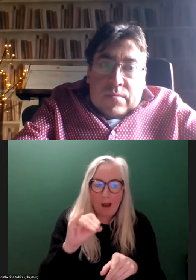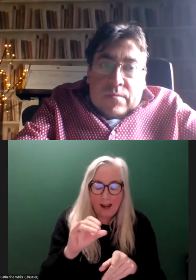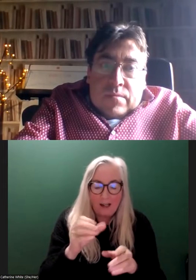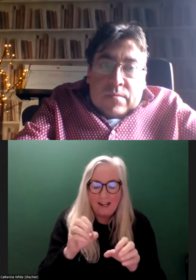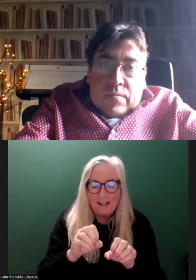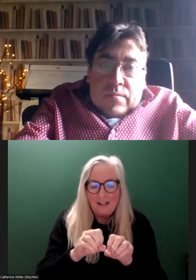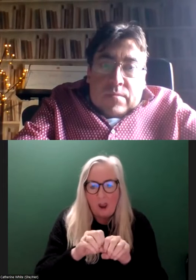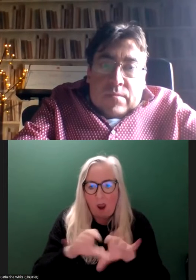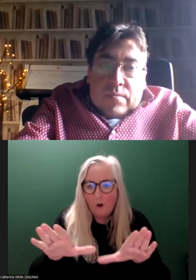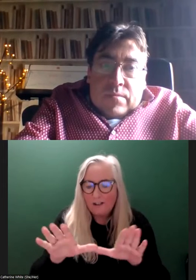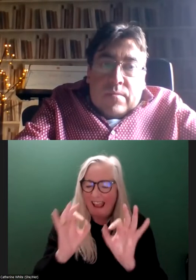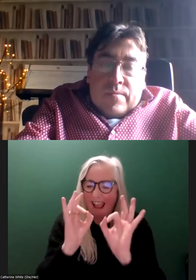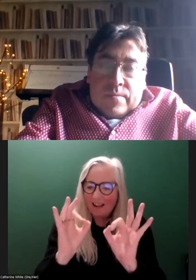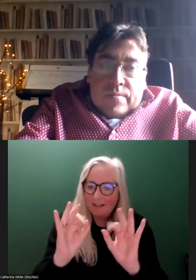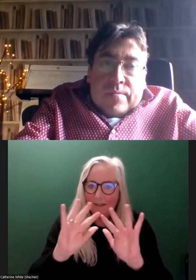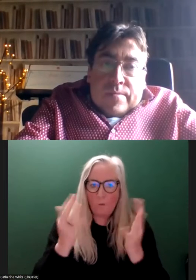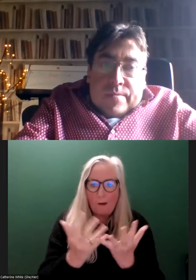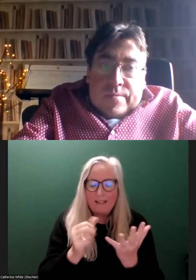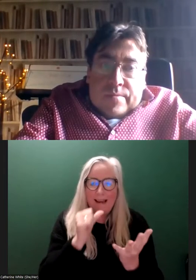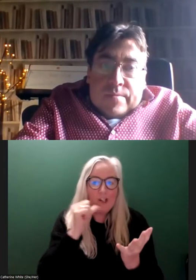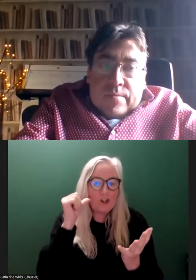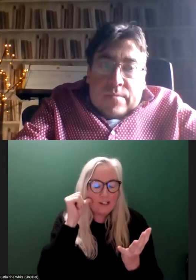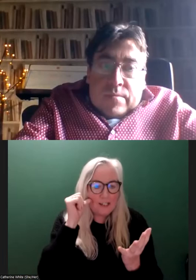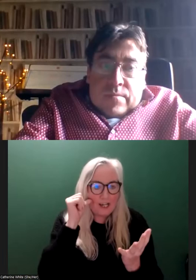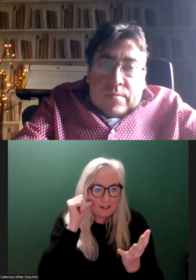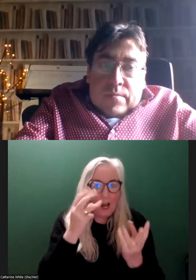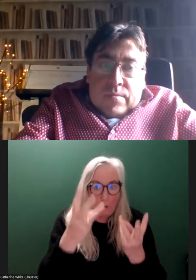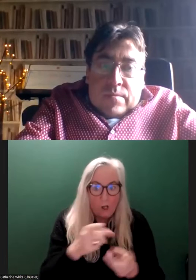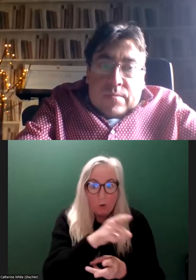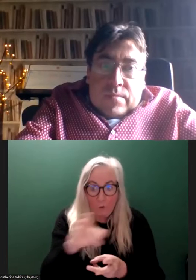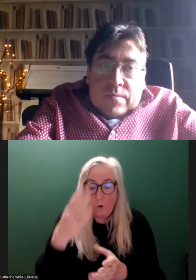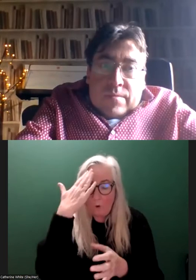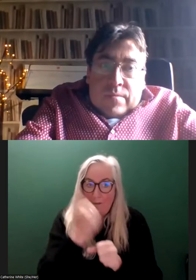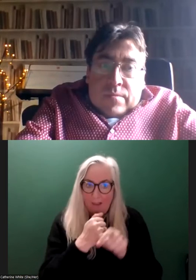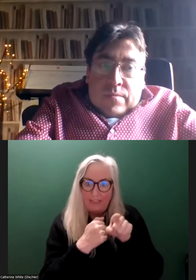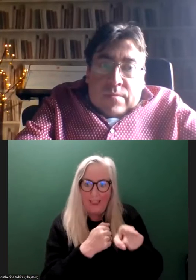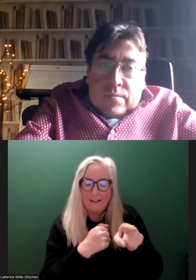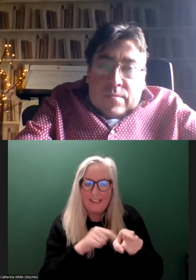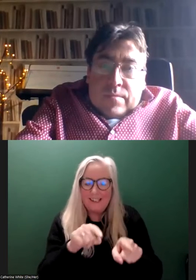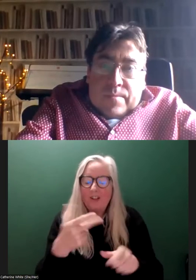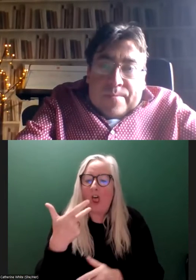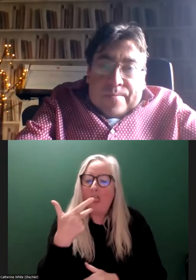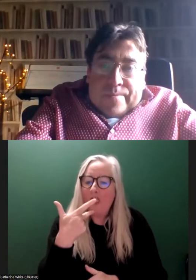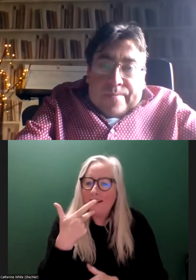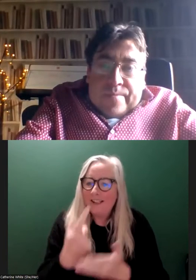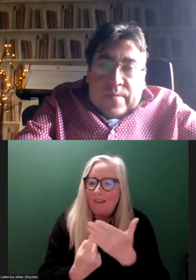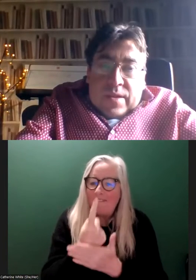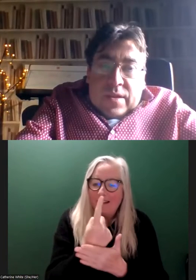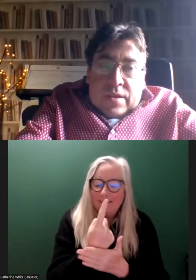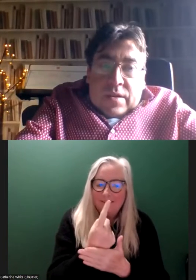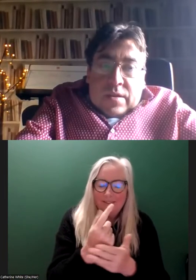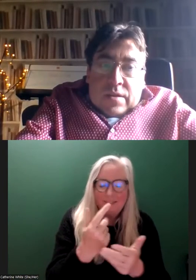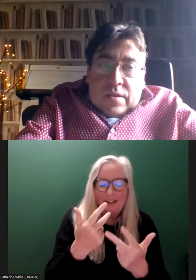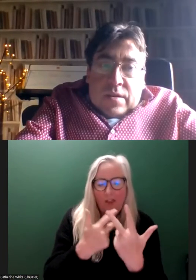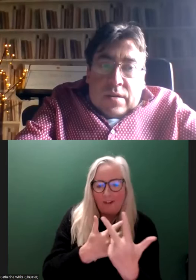website yesterday, which I'd like to draw everybody's attention to. This is our third event of three in this mini